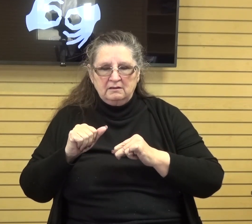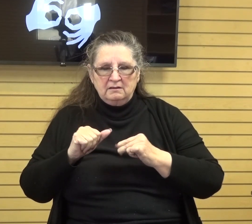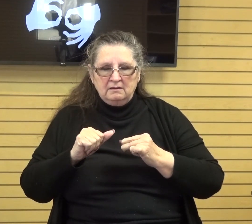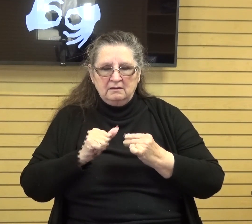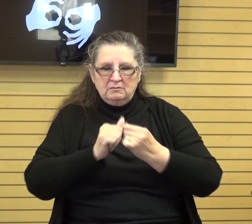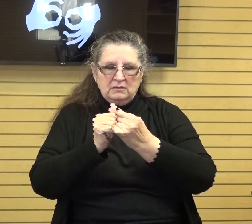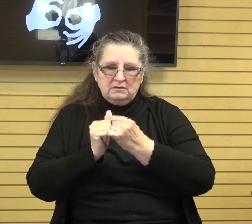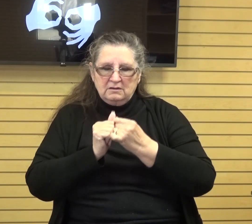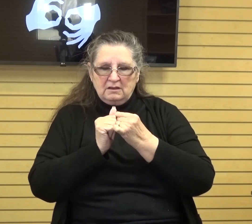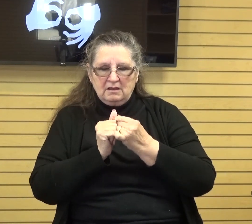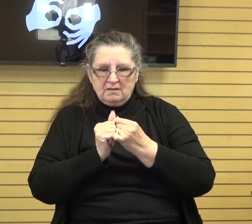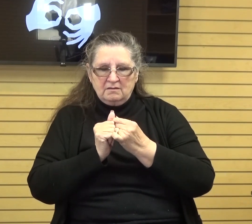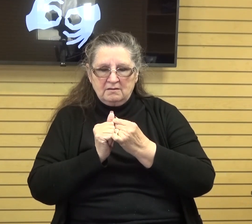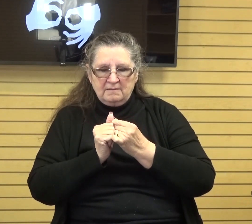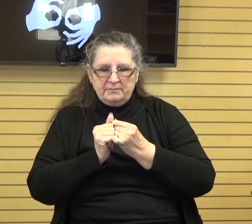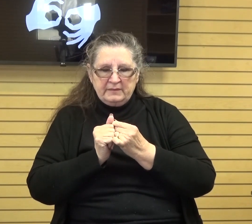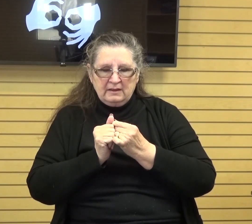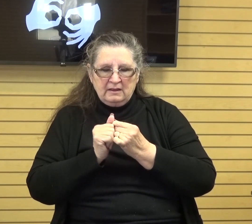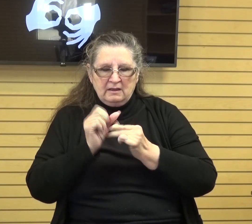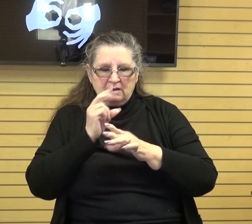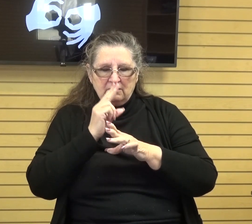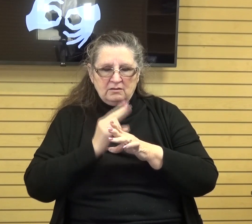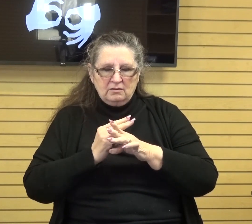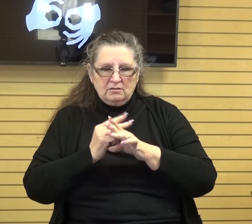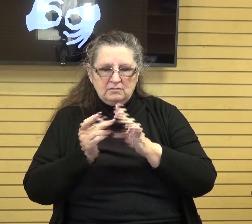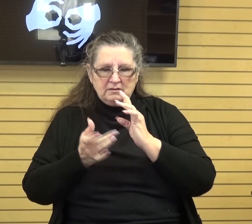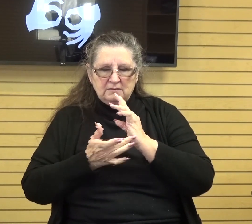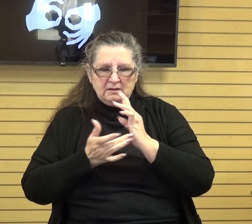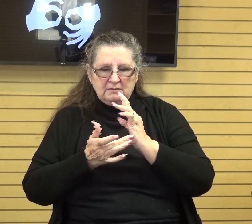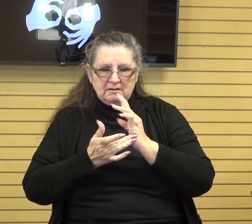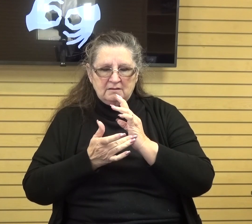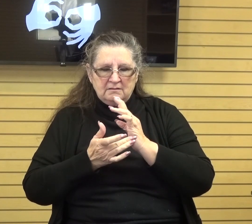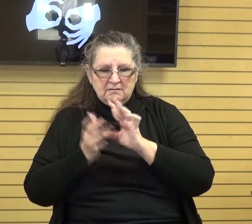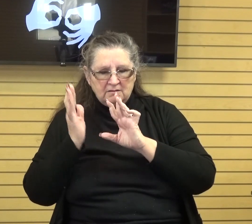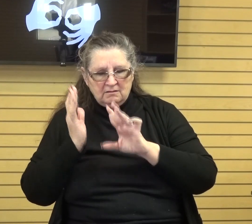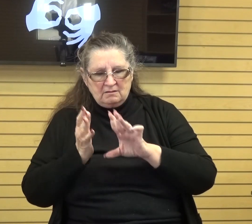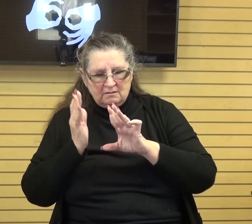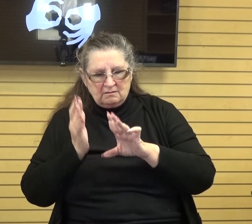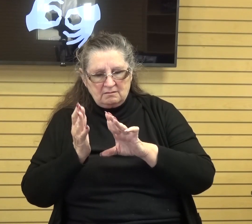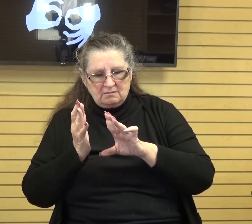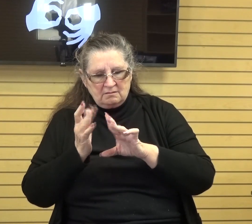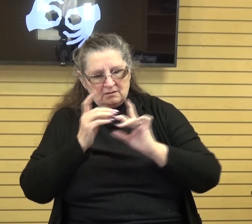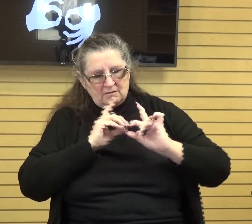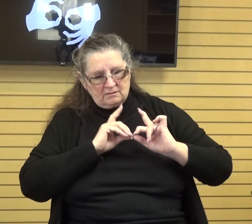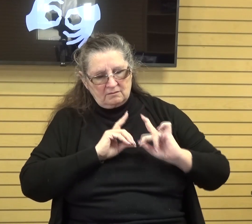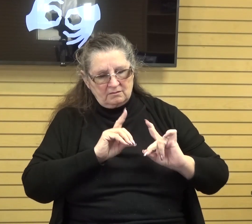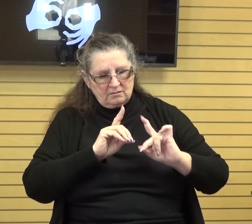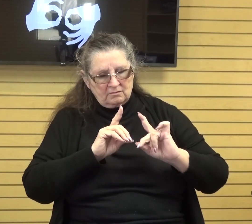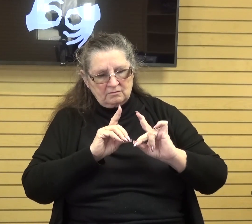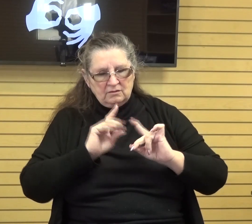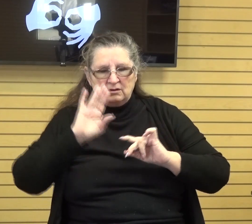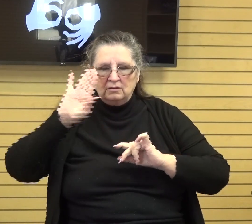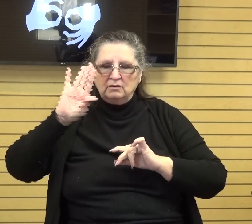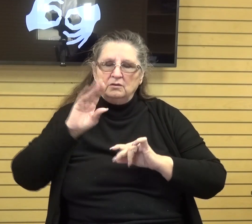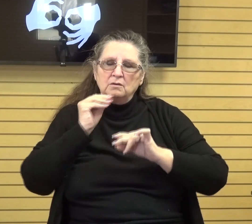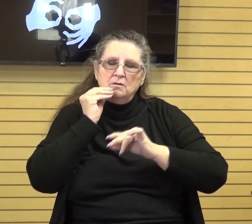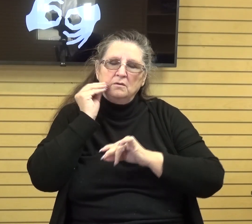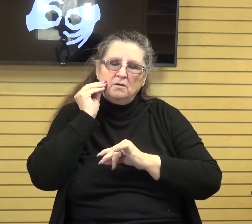technology to bring in these little devotions to to your home to the people's